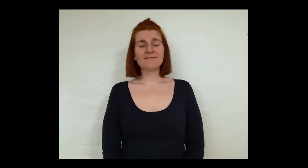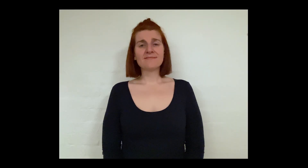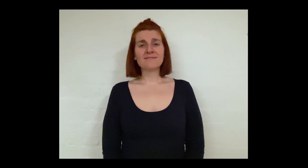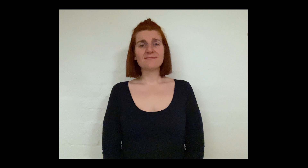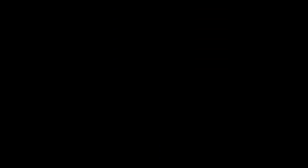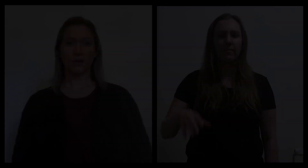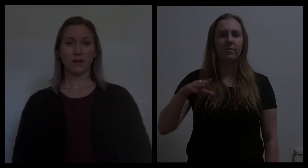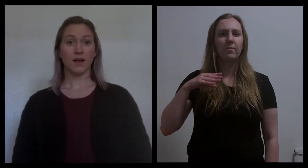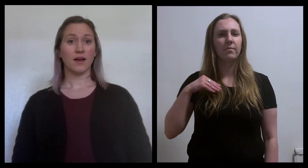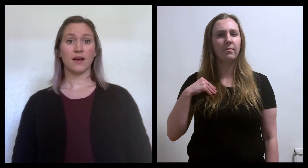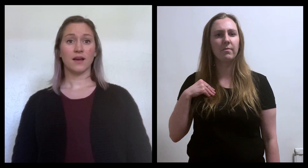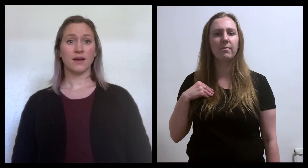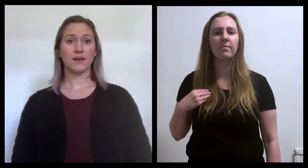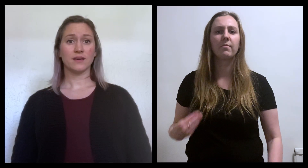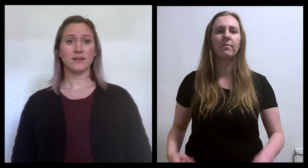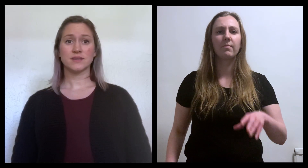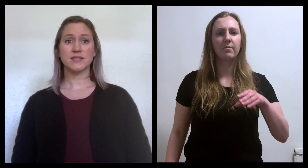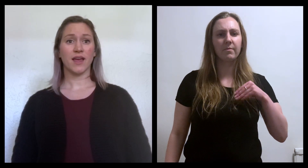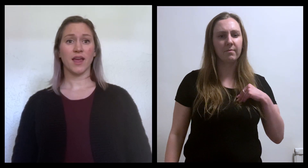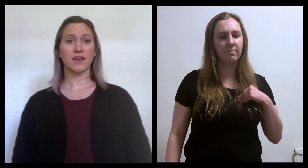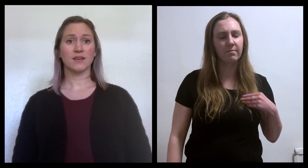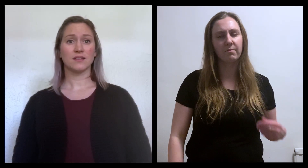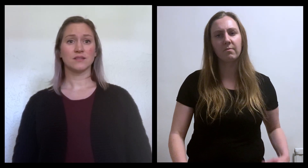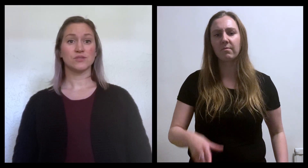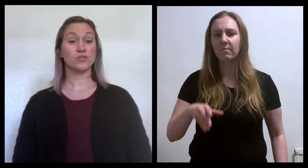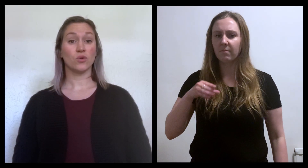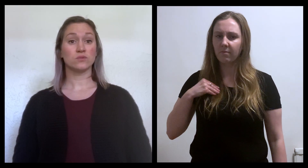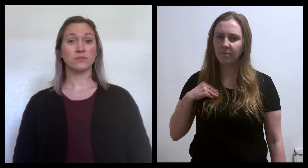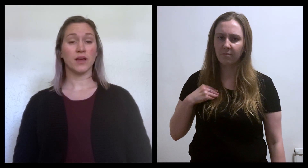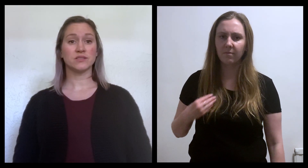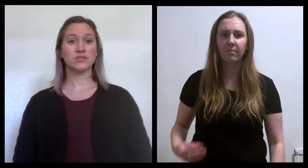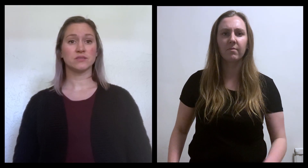I can take so much